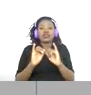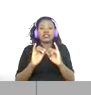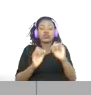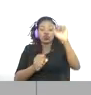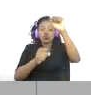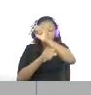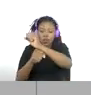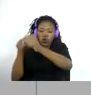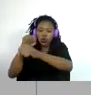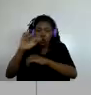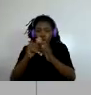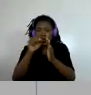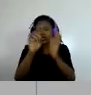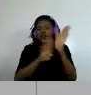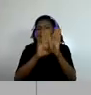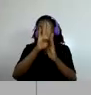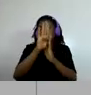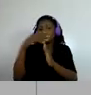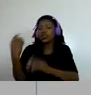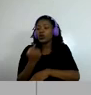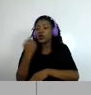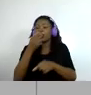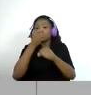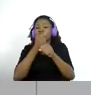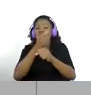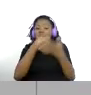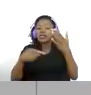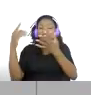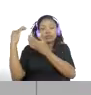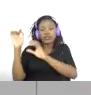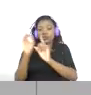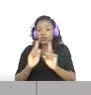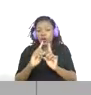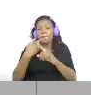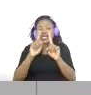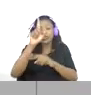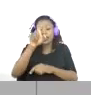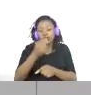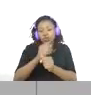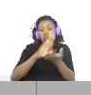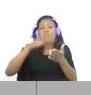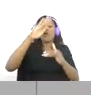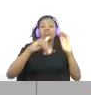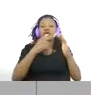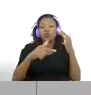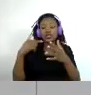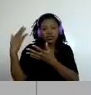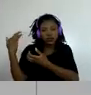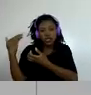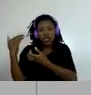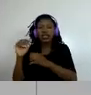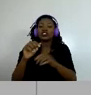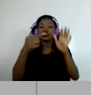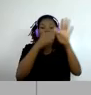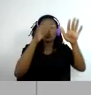development. And we should not just do what is expected. We should do more than what is expected. Be a good example.